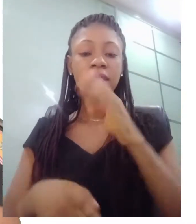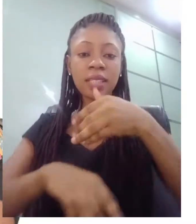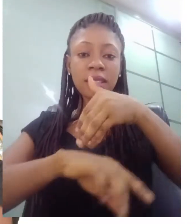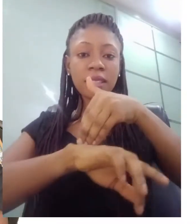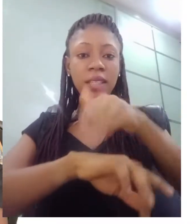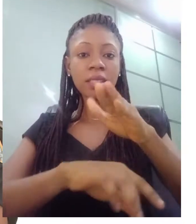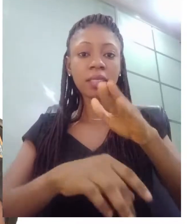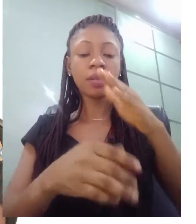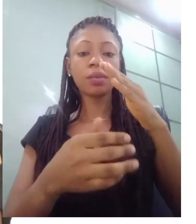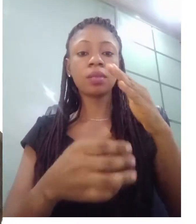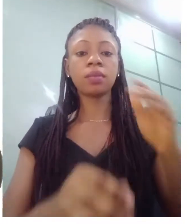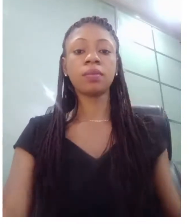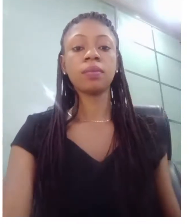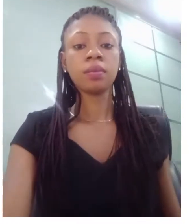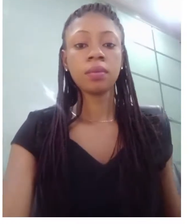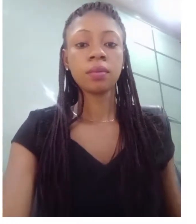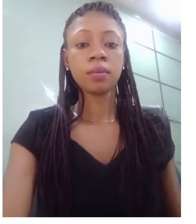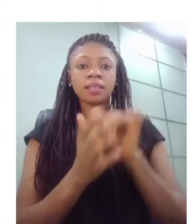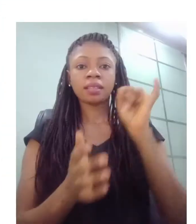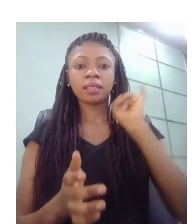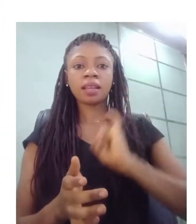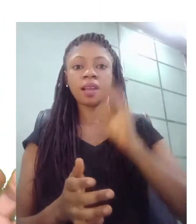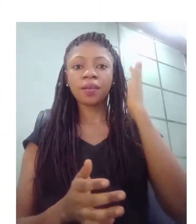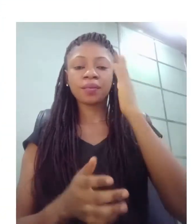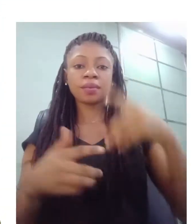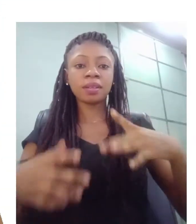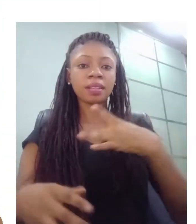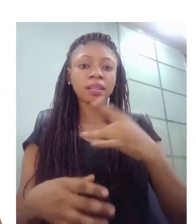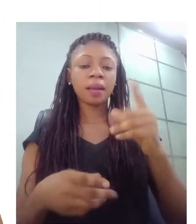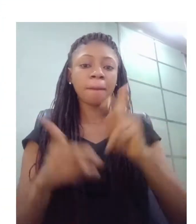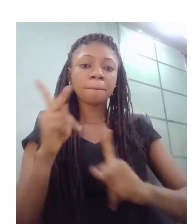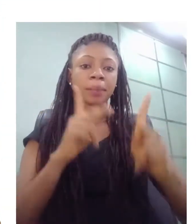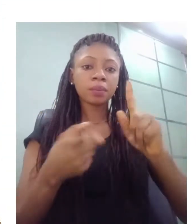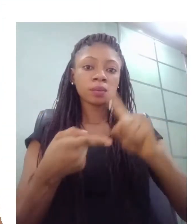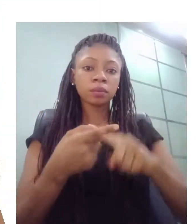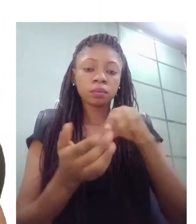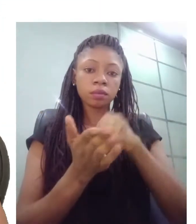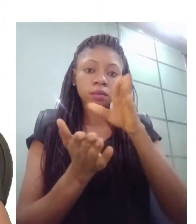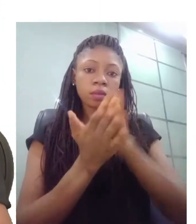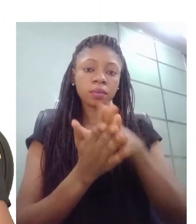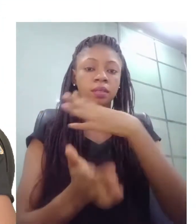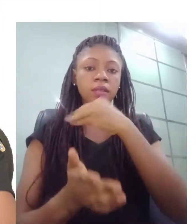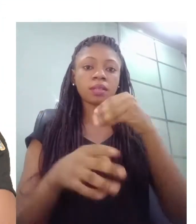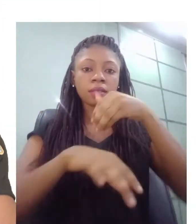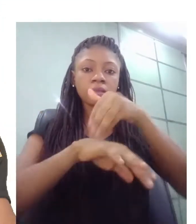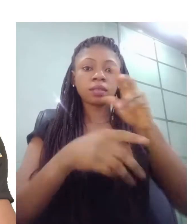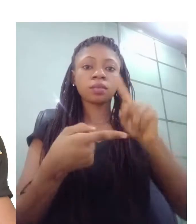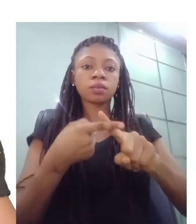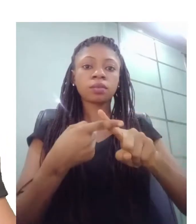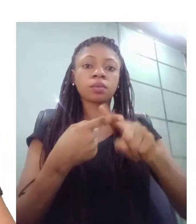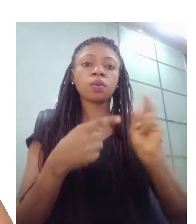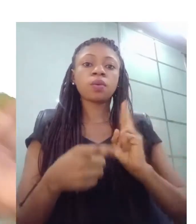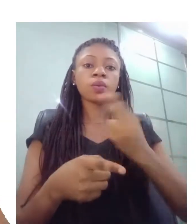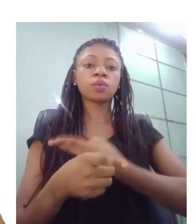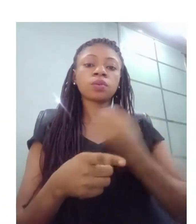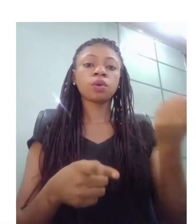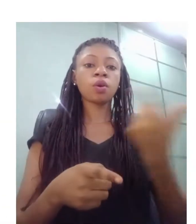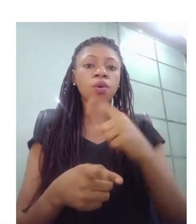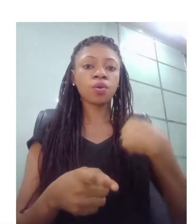to document and send to us all we need are only indigenous sign languages sign languages that